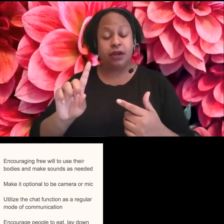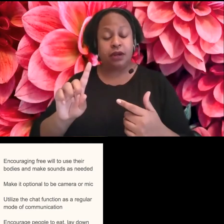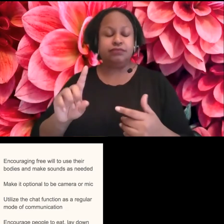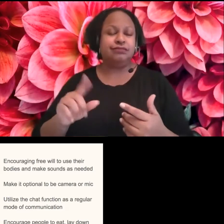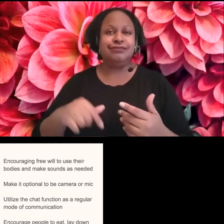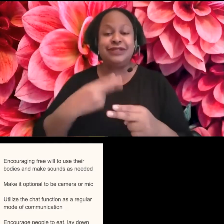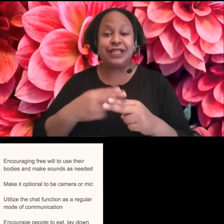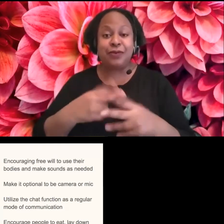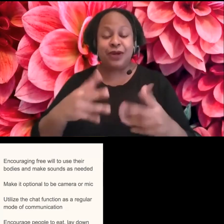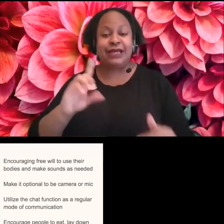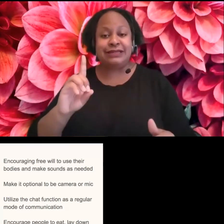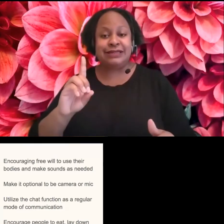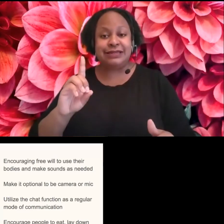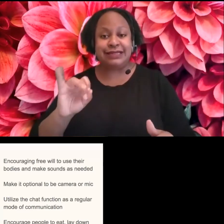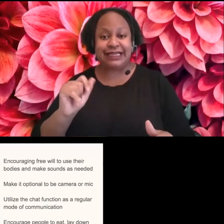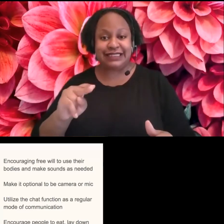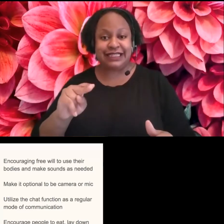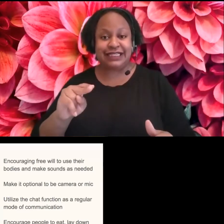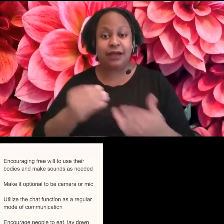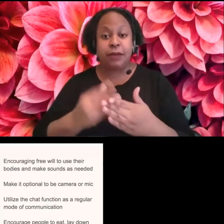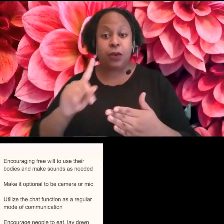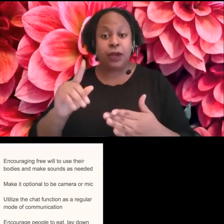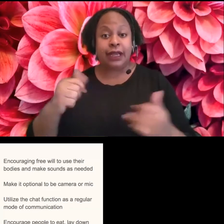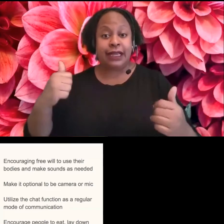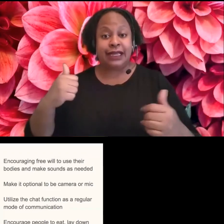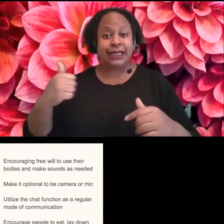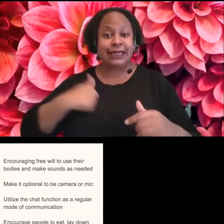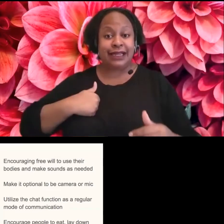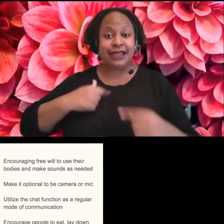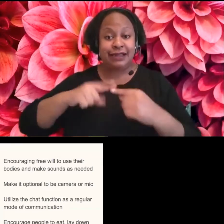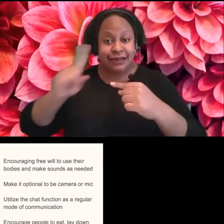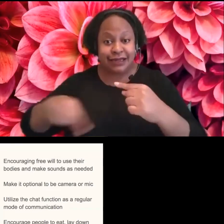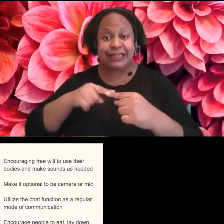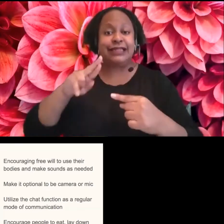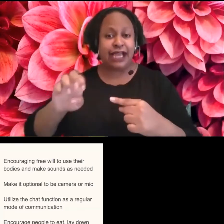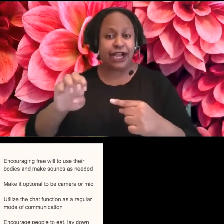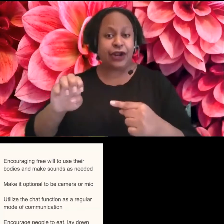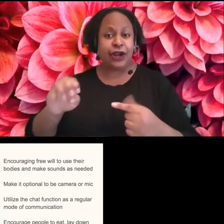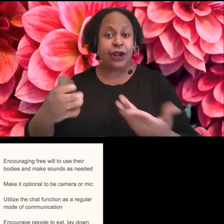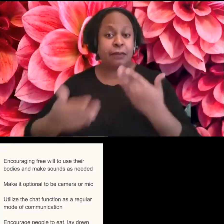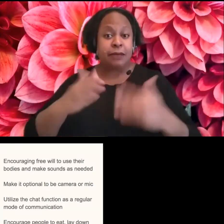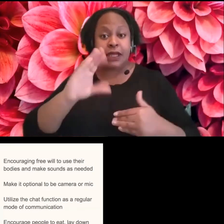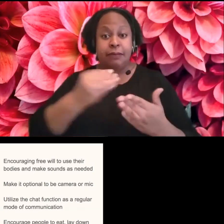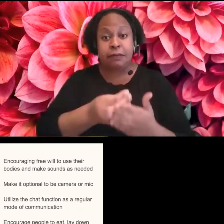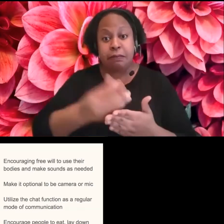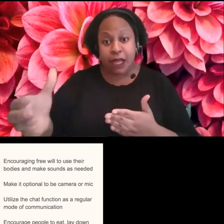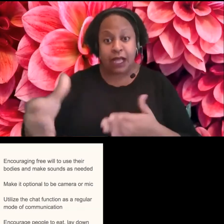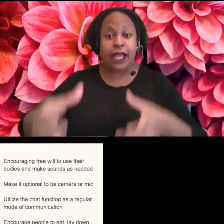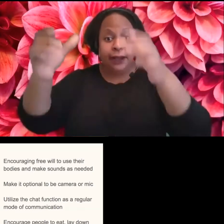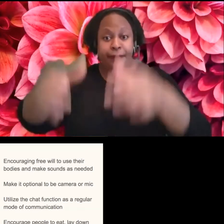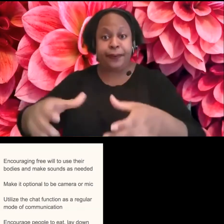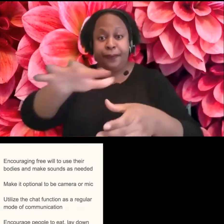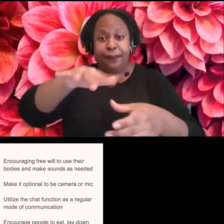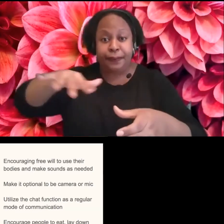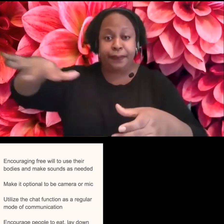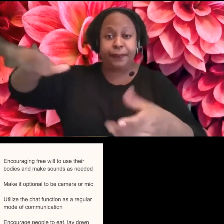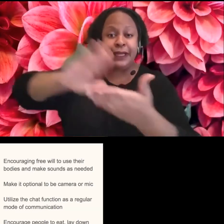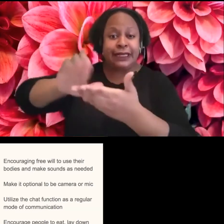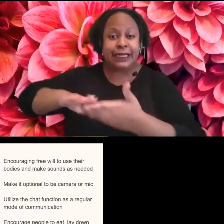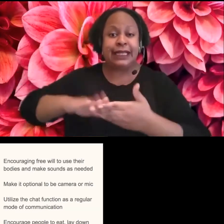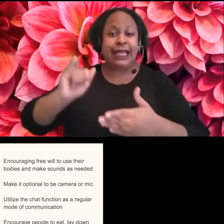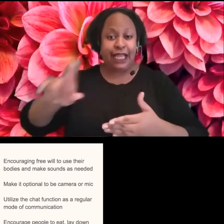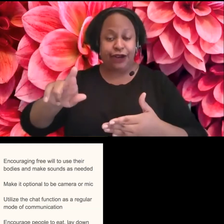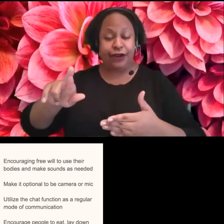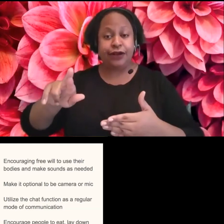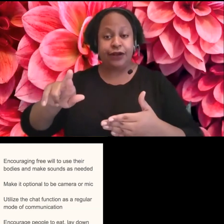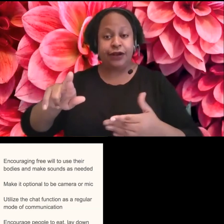to filter the environment before an audience arrives. Um, that sounds awesome. I would like to know if it's very loud is like kind of my curious